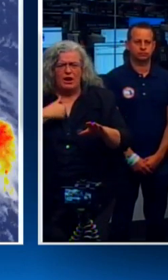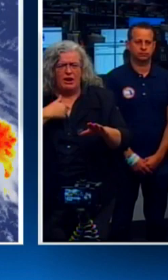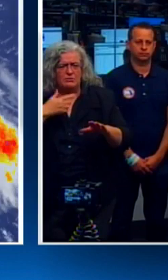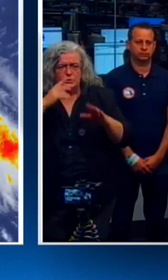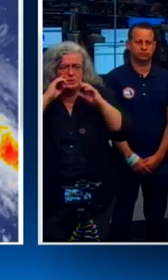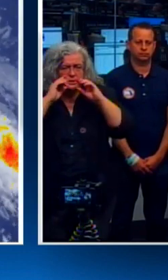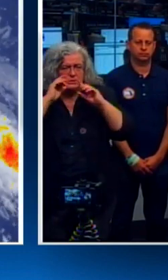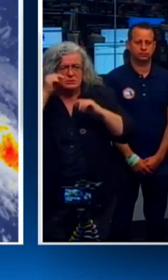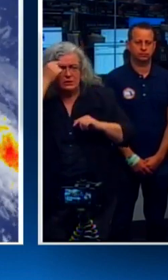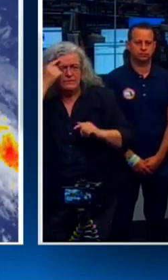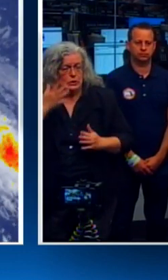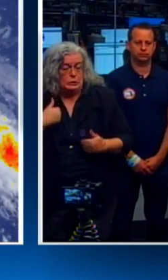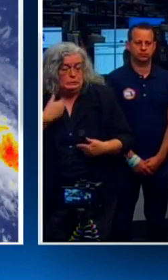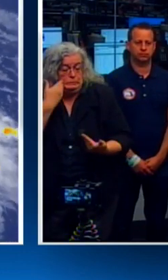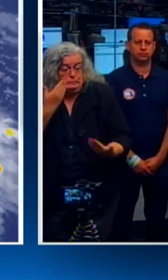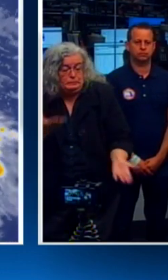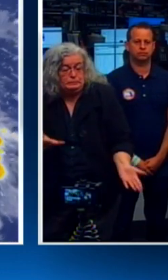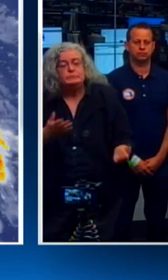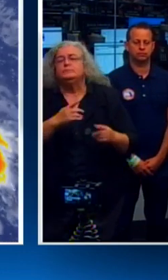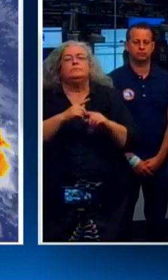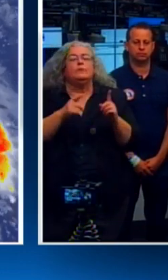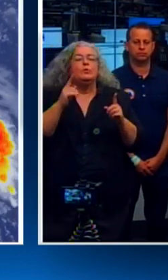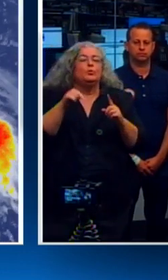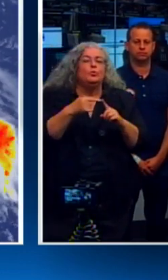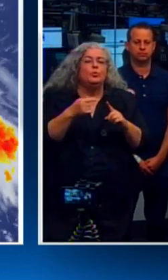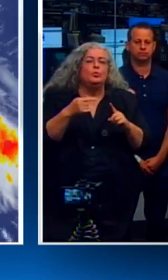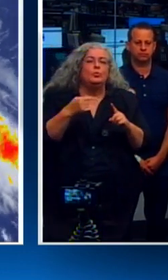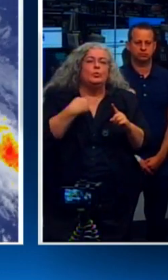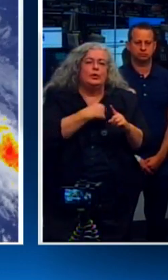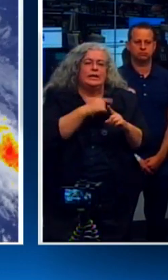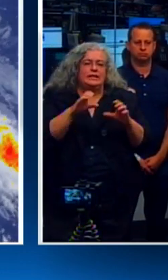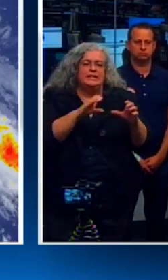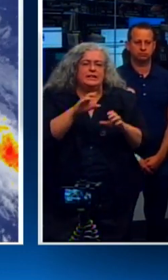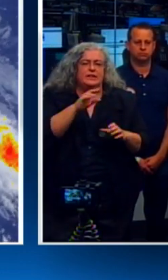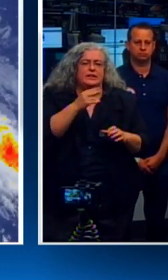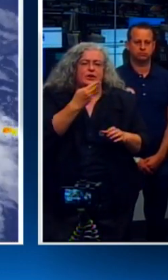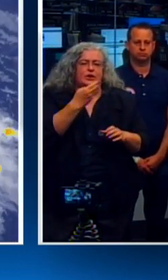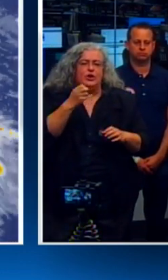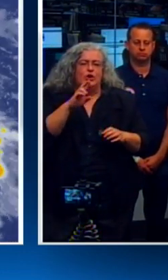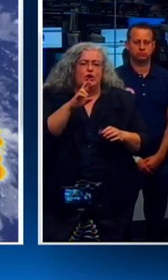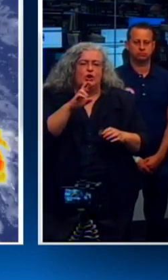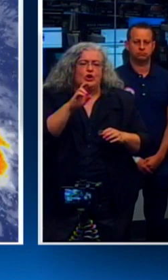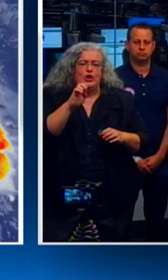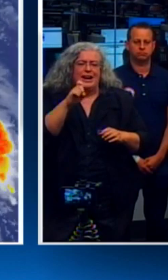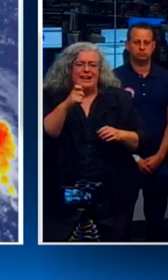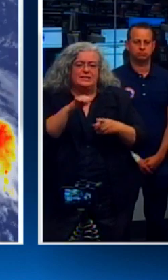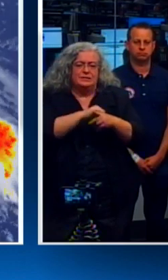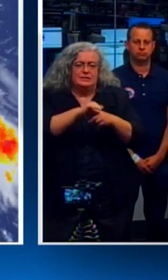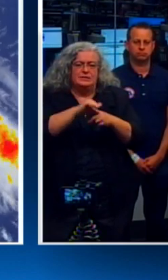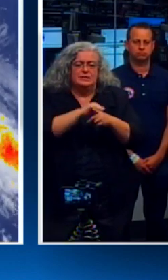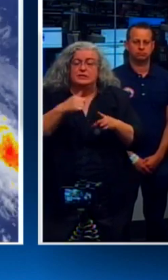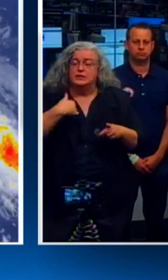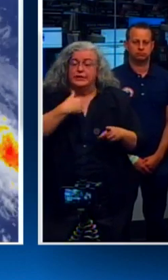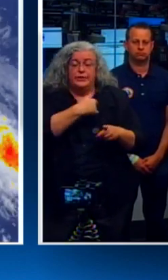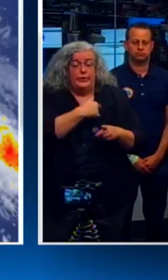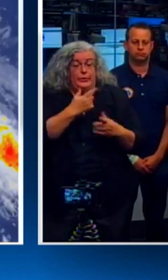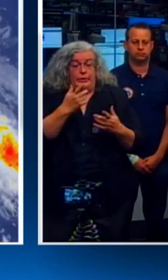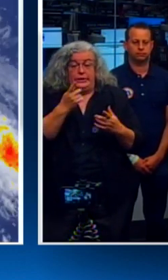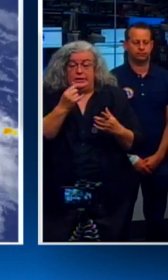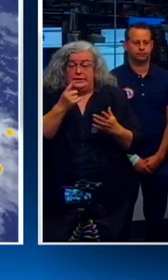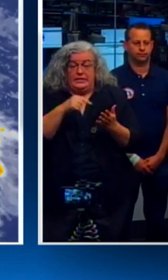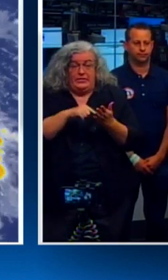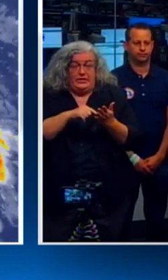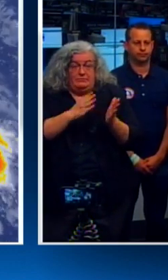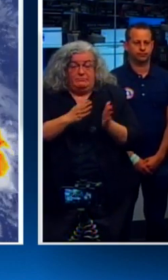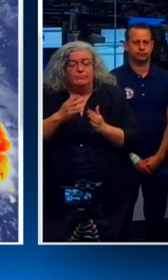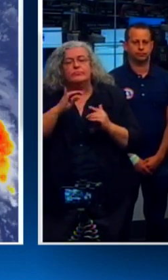you know, when we did the hurricane exercise, I mean, this is how we've anticipated it happening. And, you know, Jared has